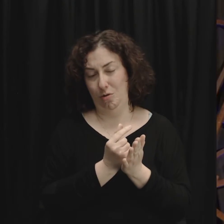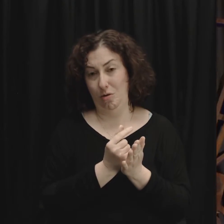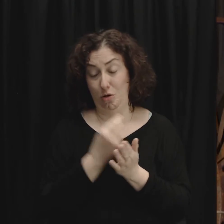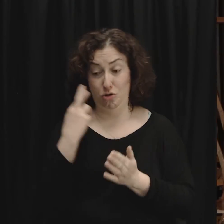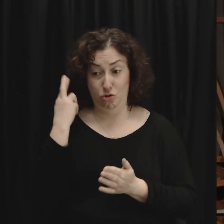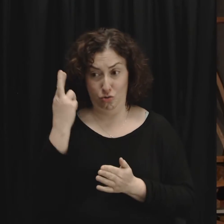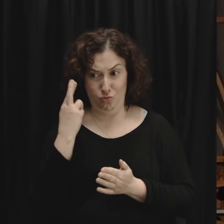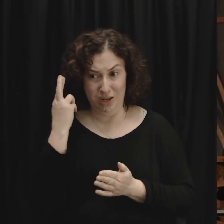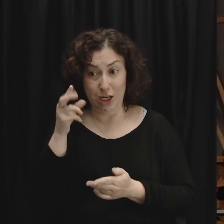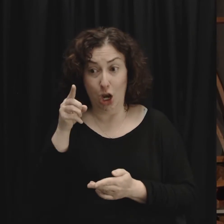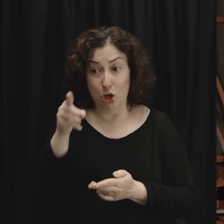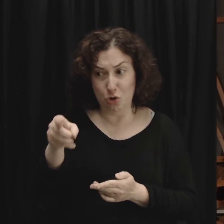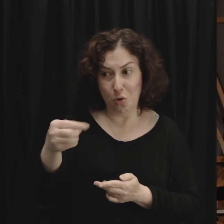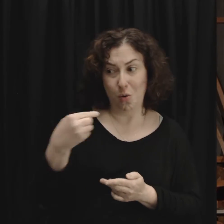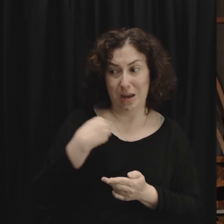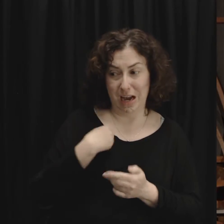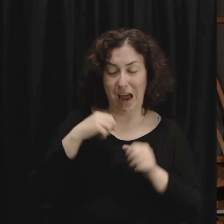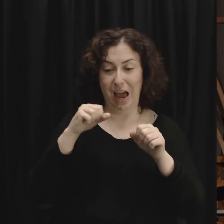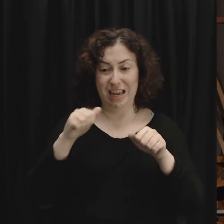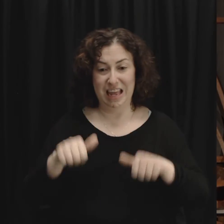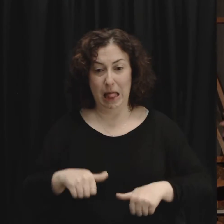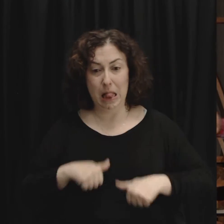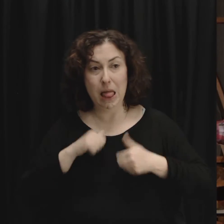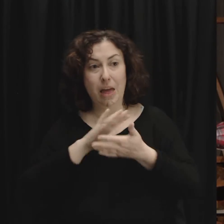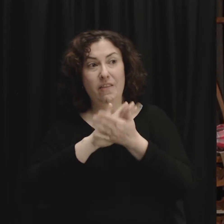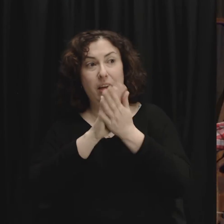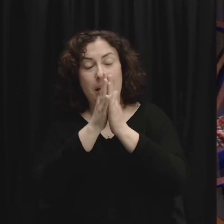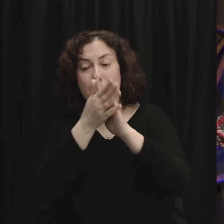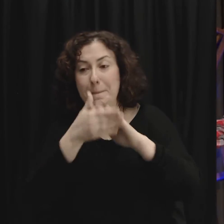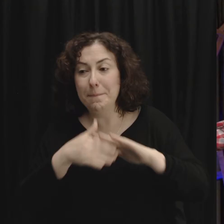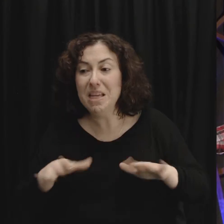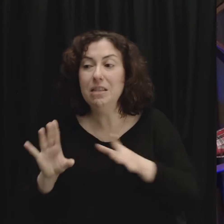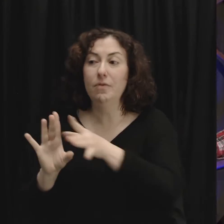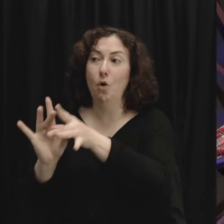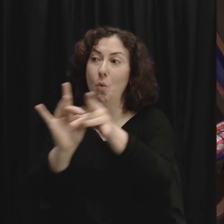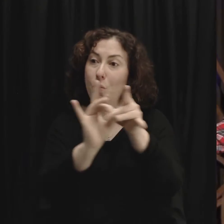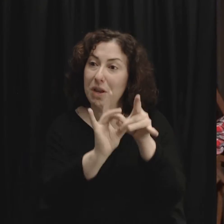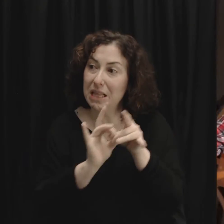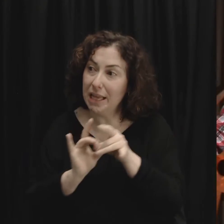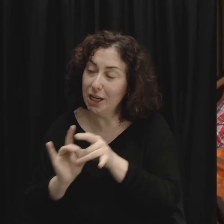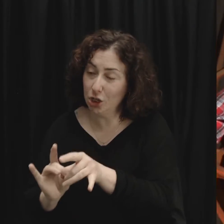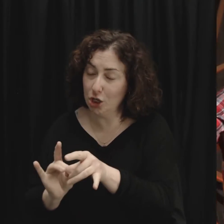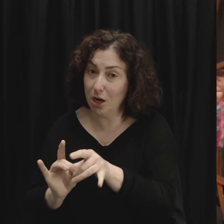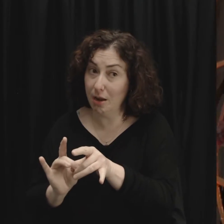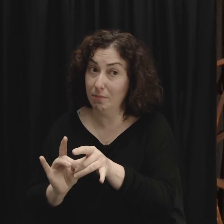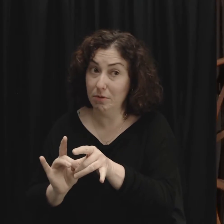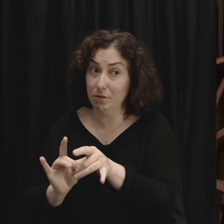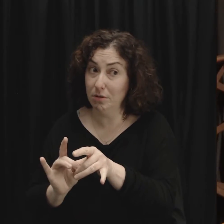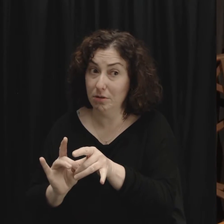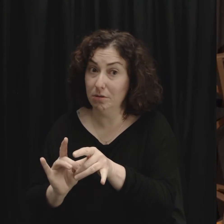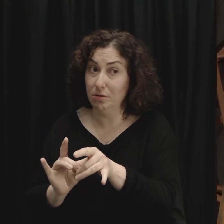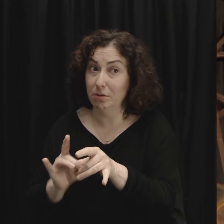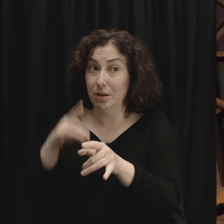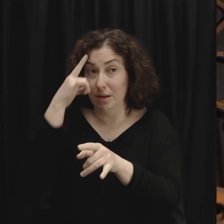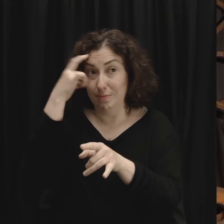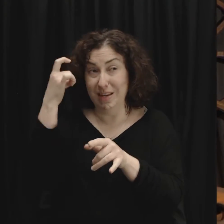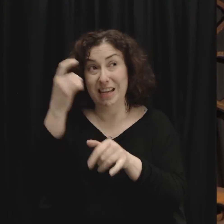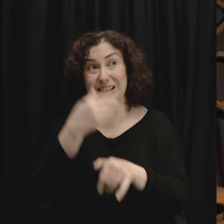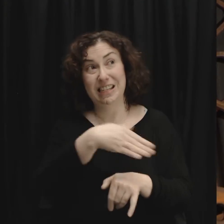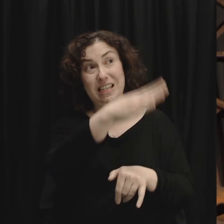and I can even live peacefully in our relationships with other people is because God moved first